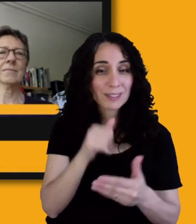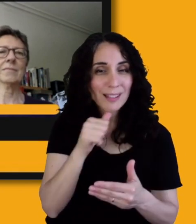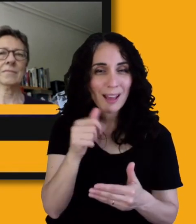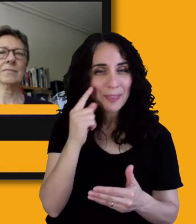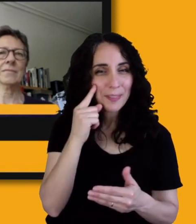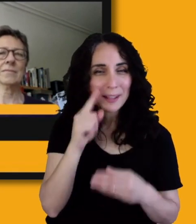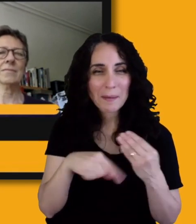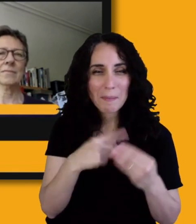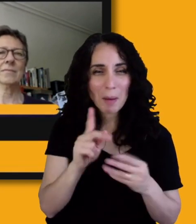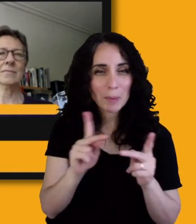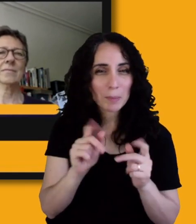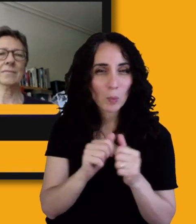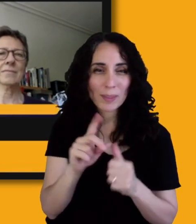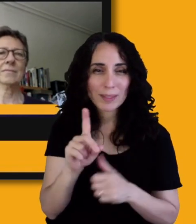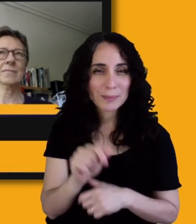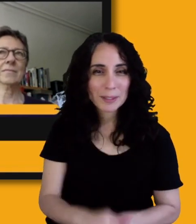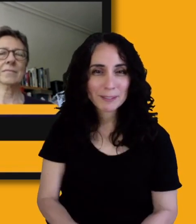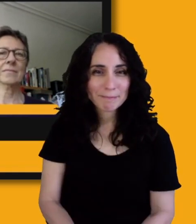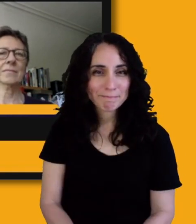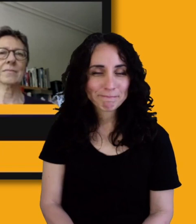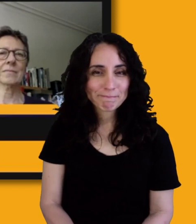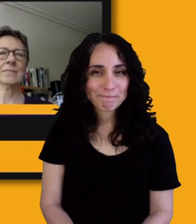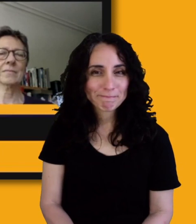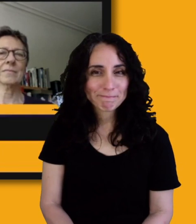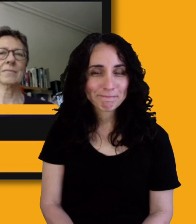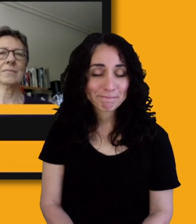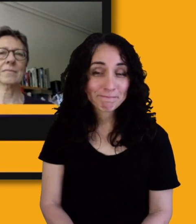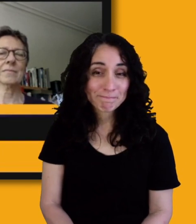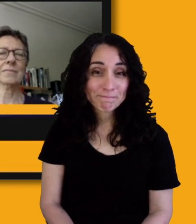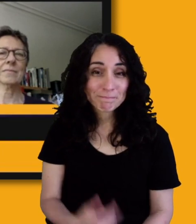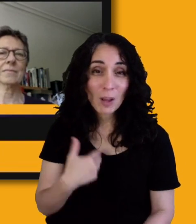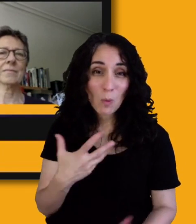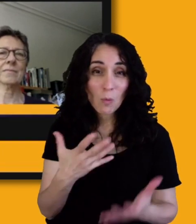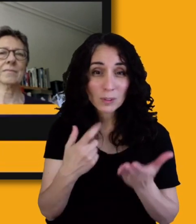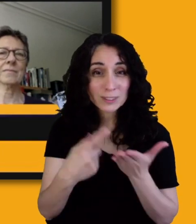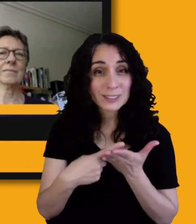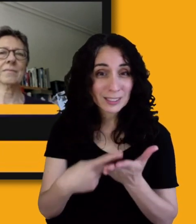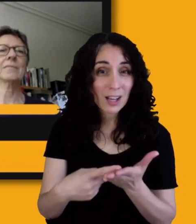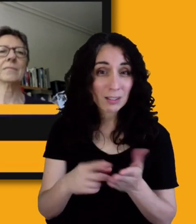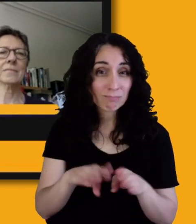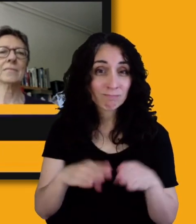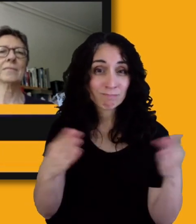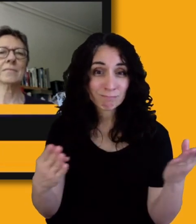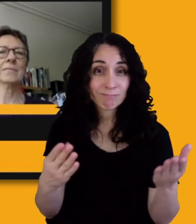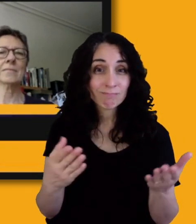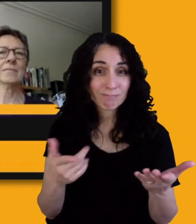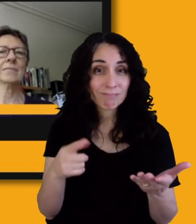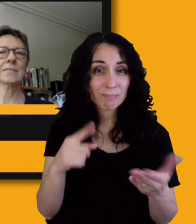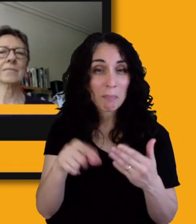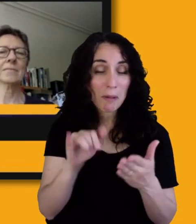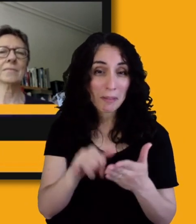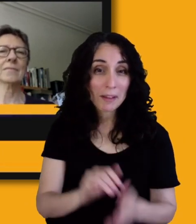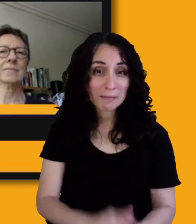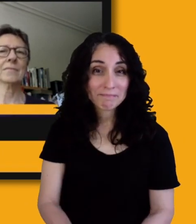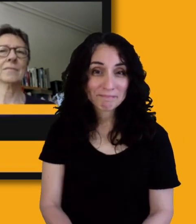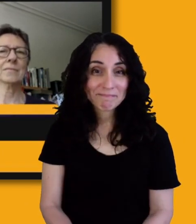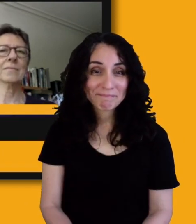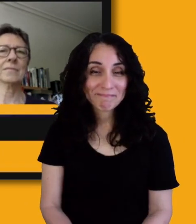And I hope that that's something that we can touch on and be honest about in this conversation. So I guess